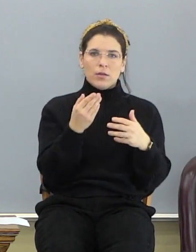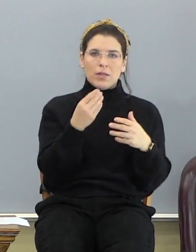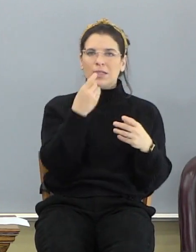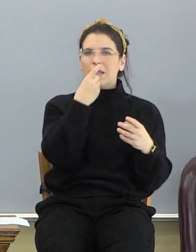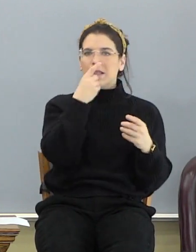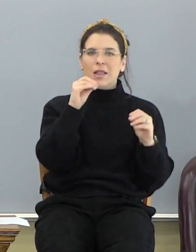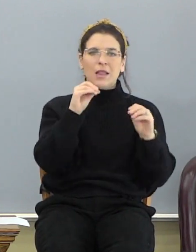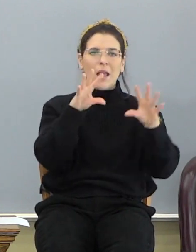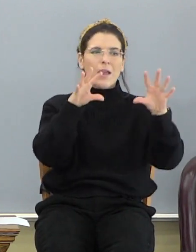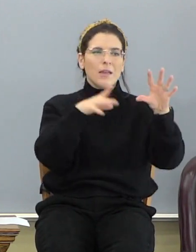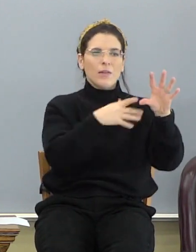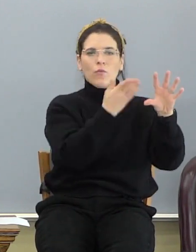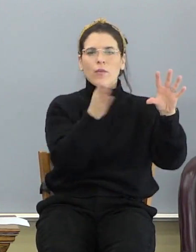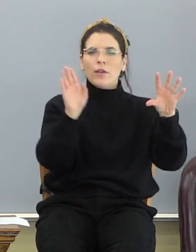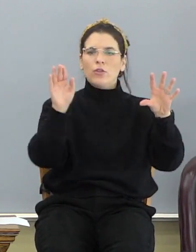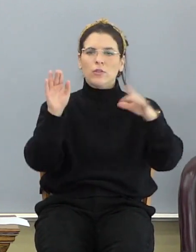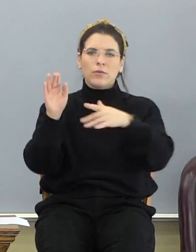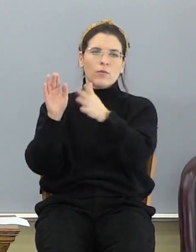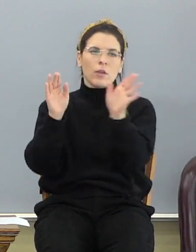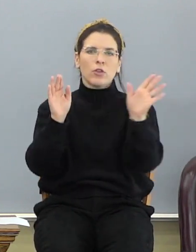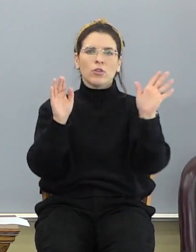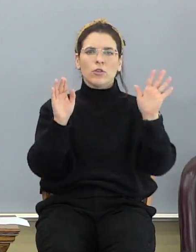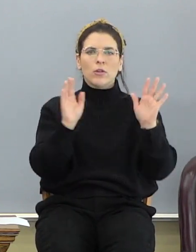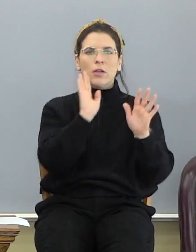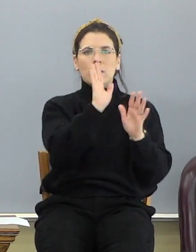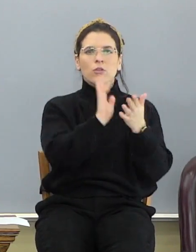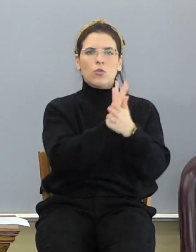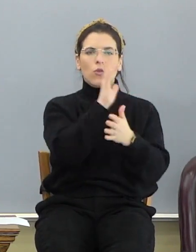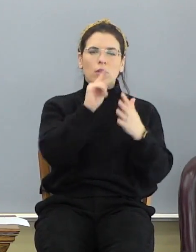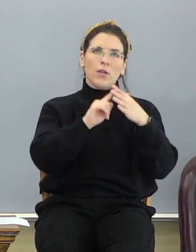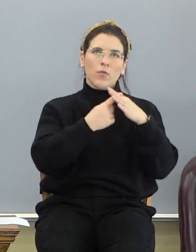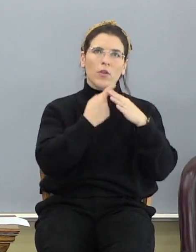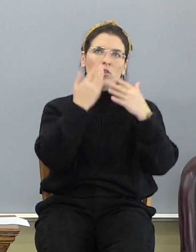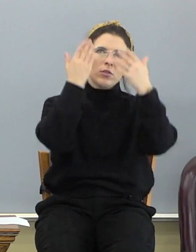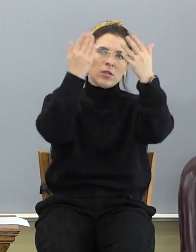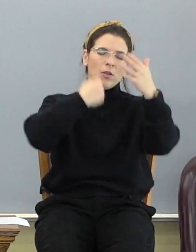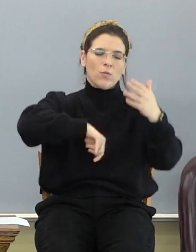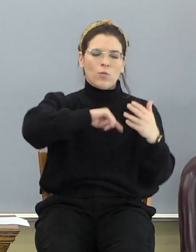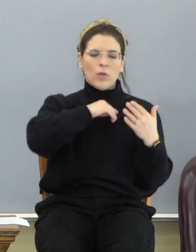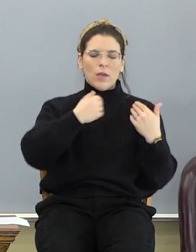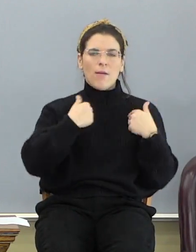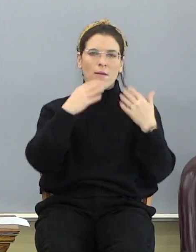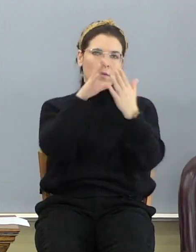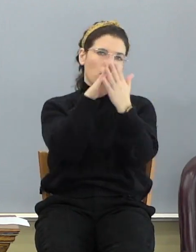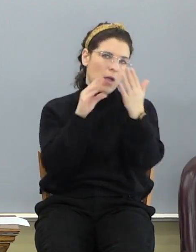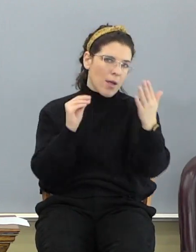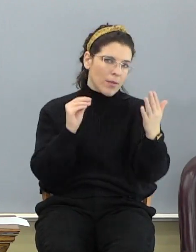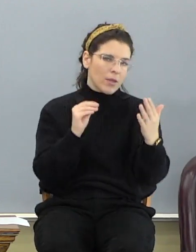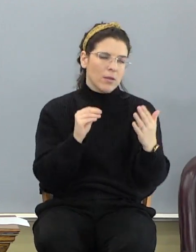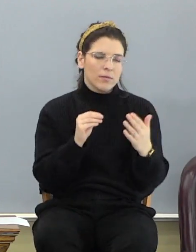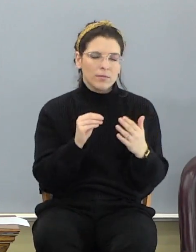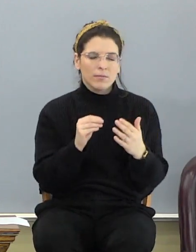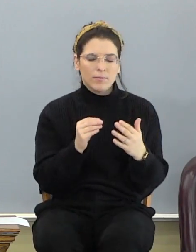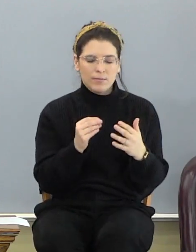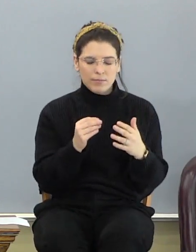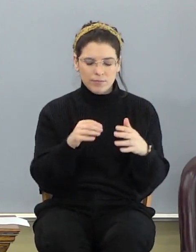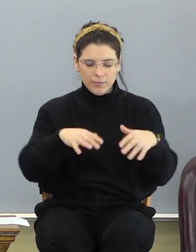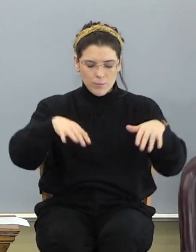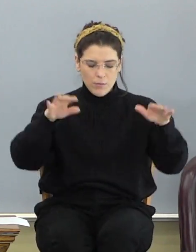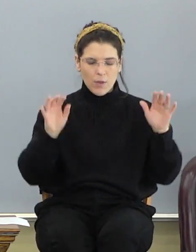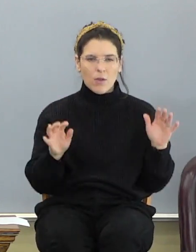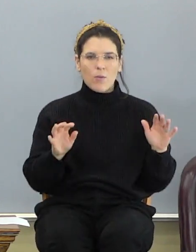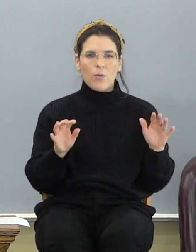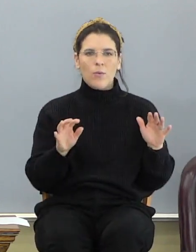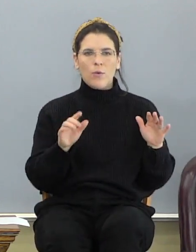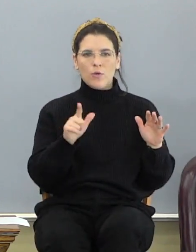that was his glory. The original is there. We got the copy. And round about the throne were four